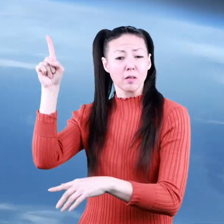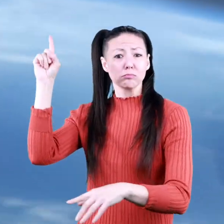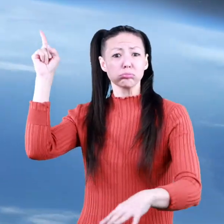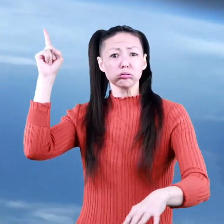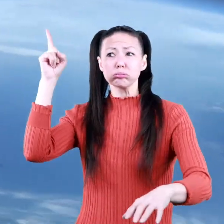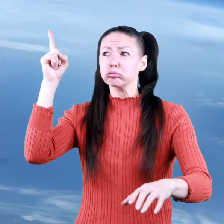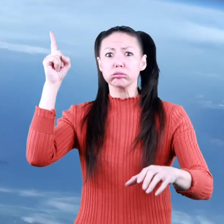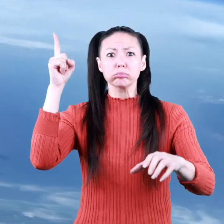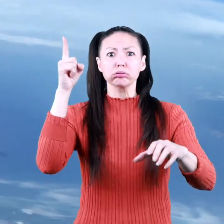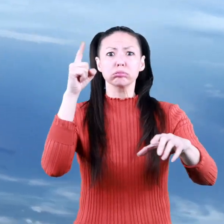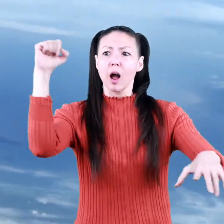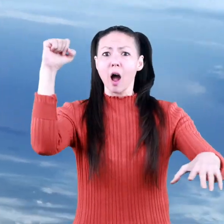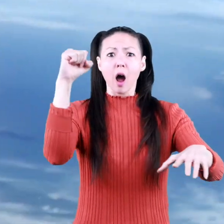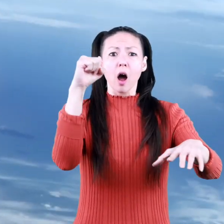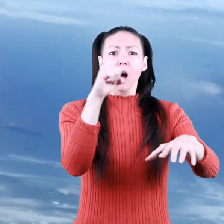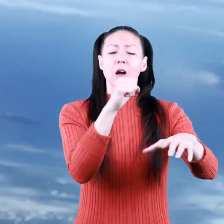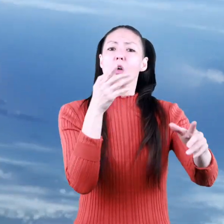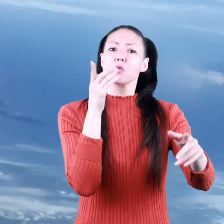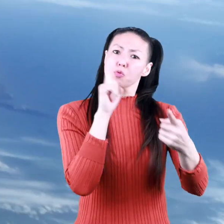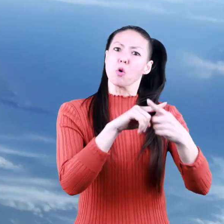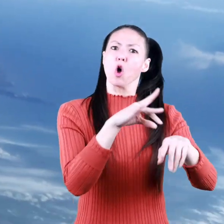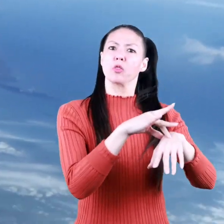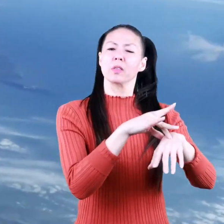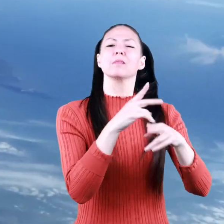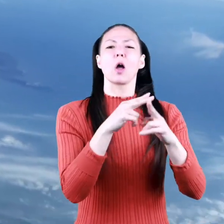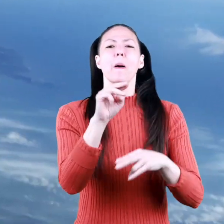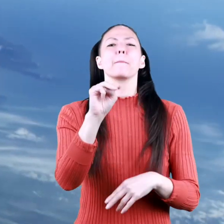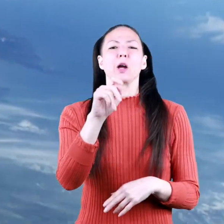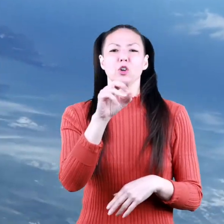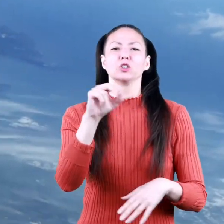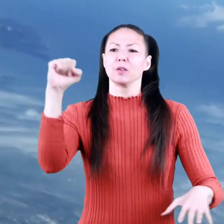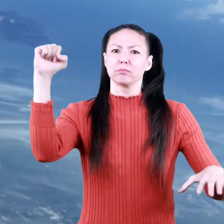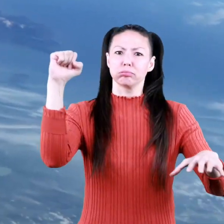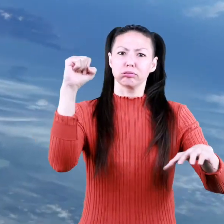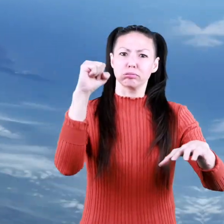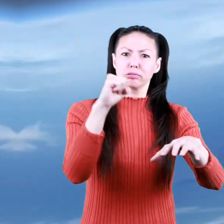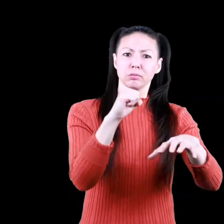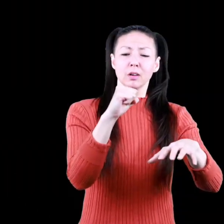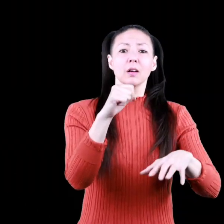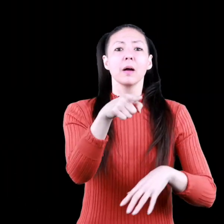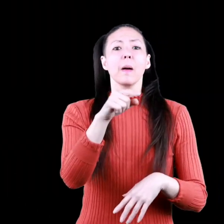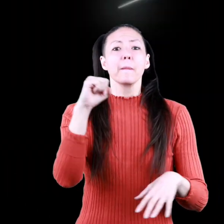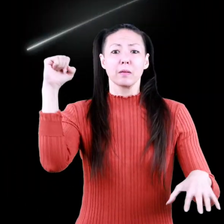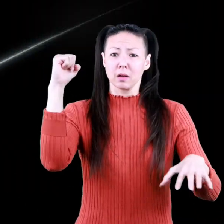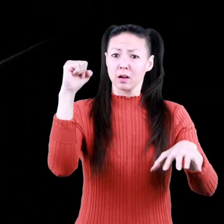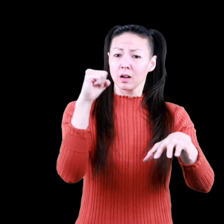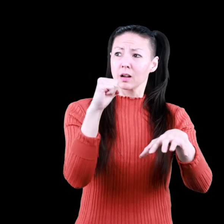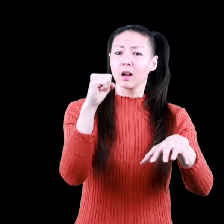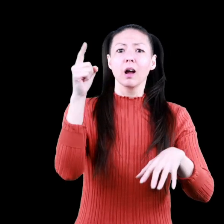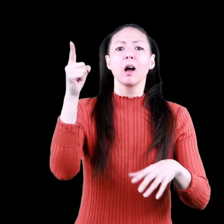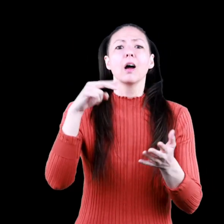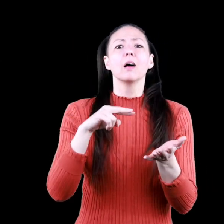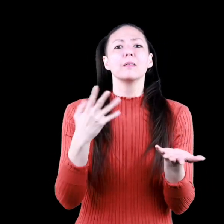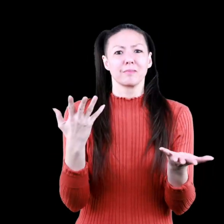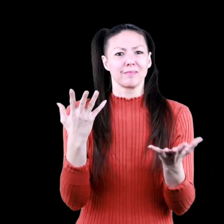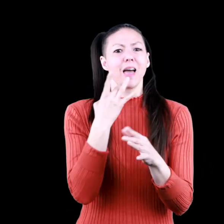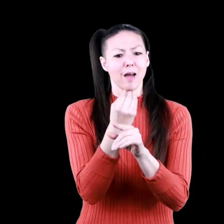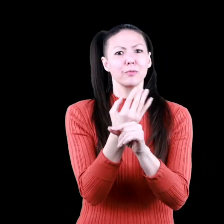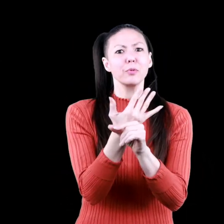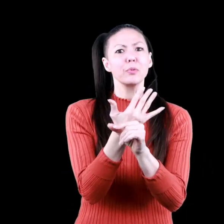Earth's atmosphere, they are then called meteors. When meteors fall, they make a bright streak of light.